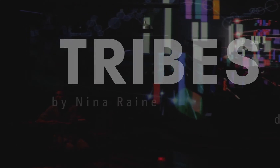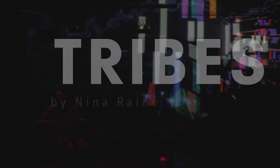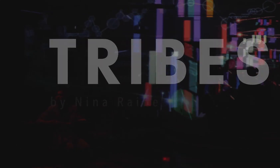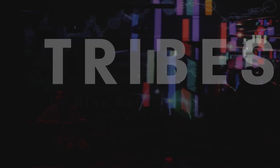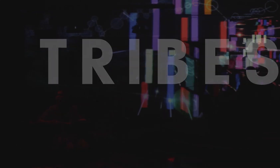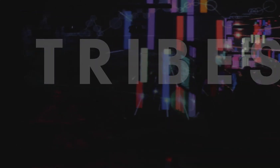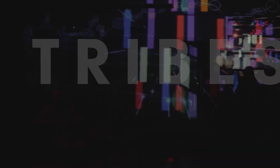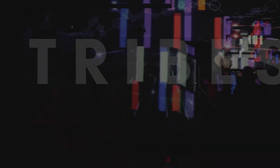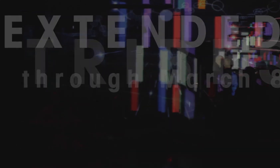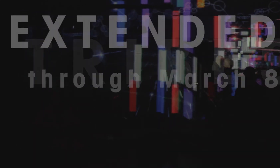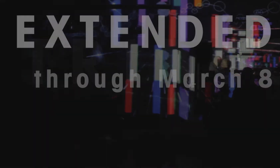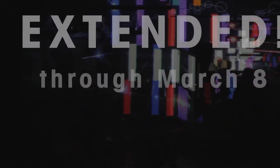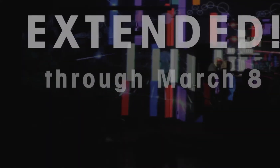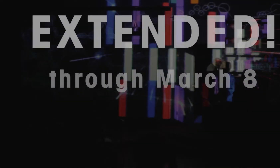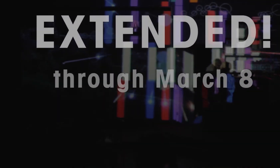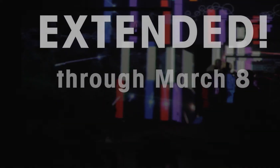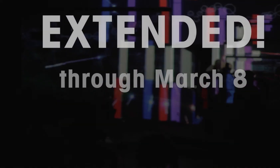Oh my